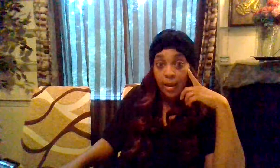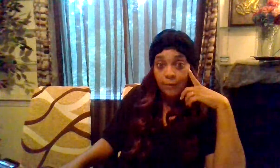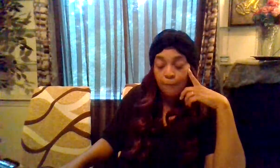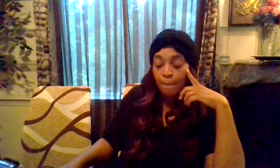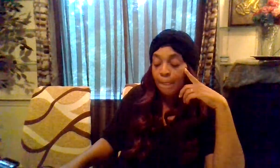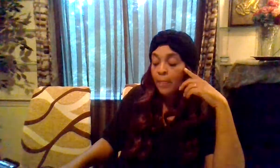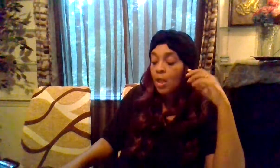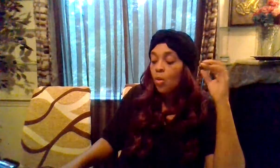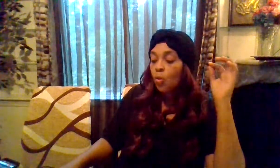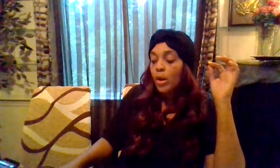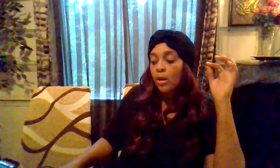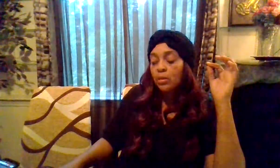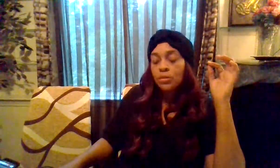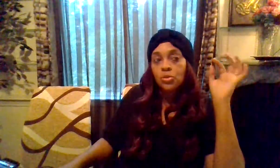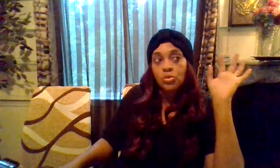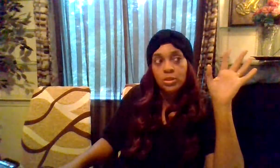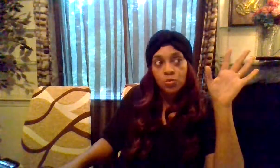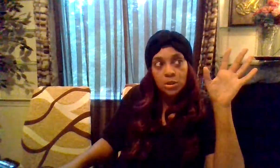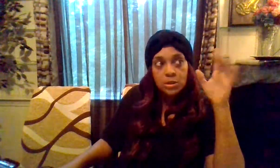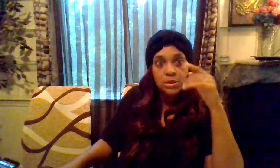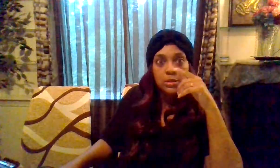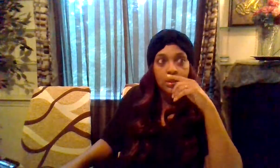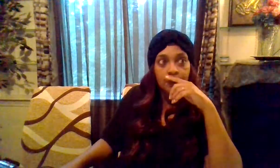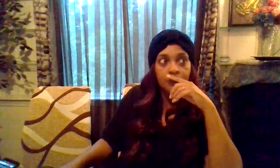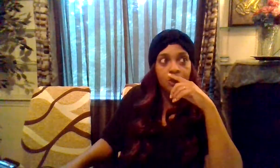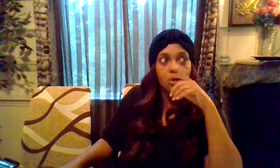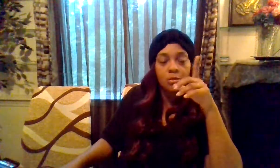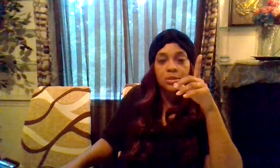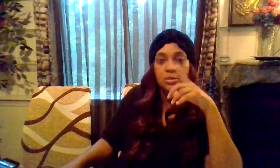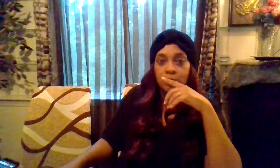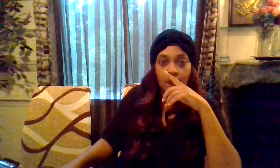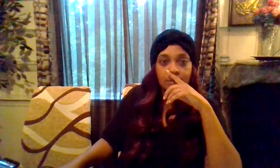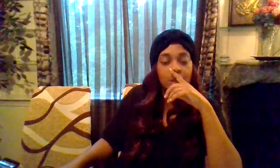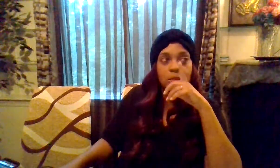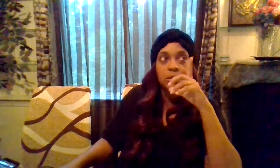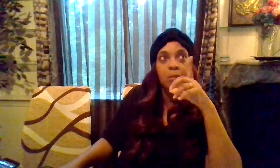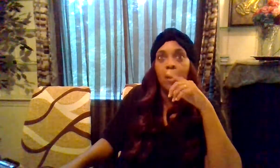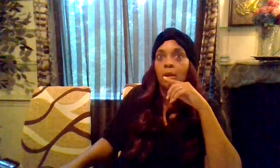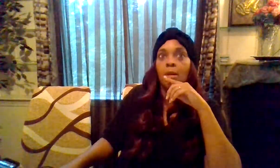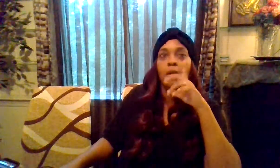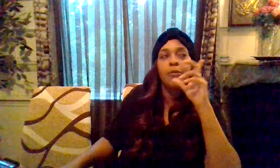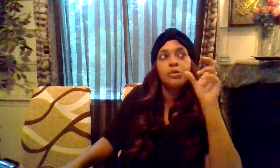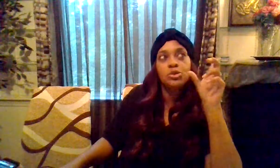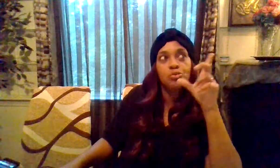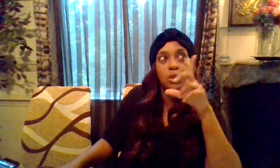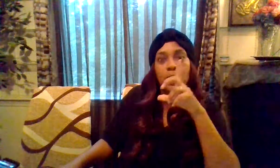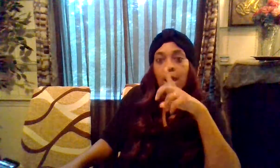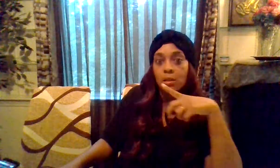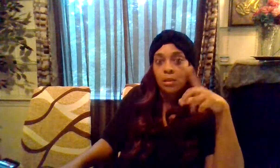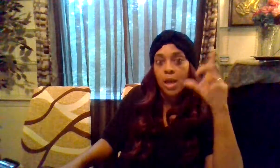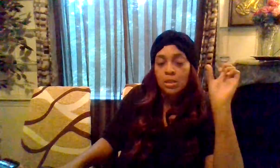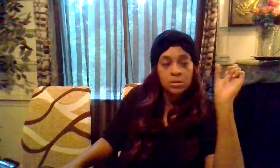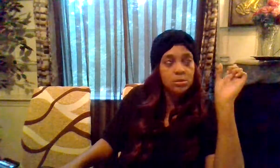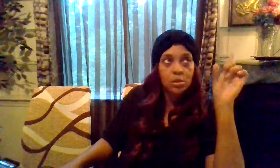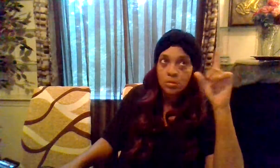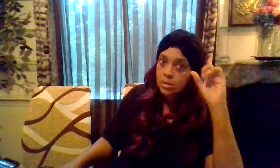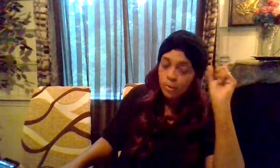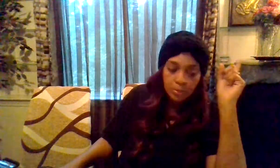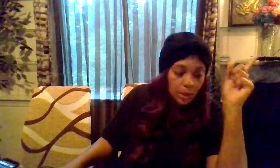life where you can really just sit you know because there's times i don't sit back in my life and just really analyze you know because with me